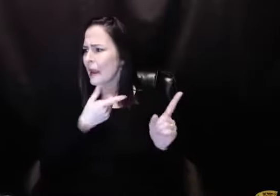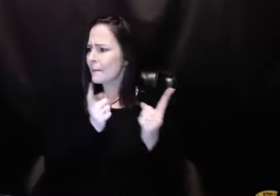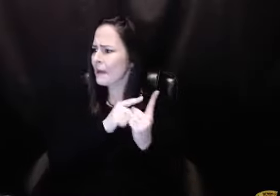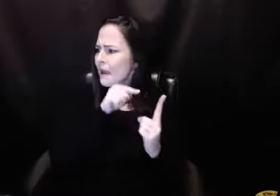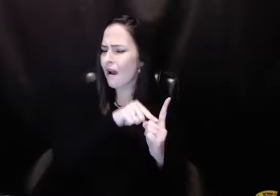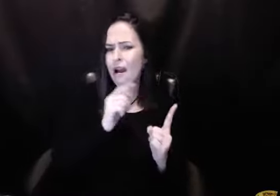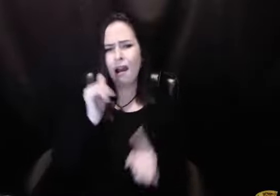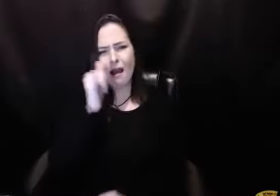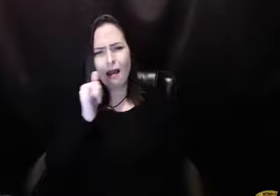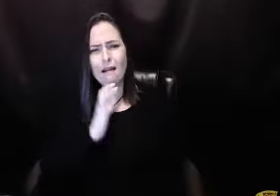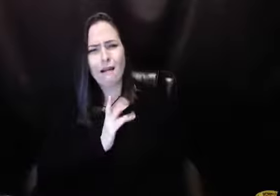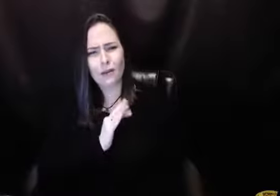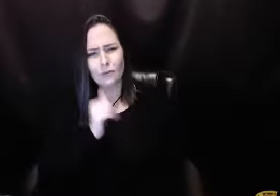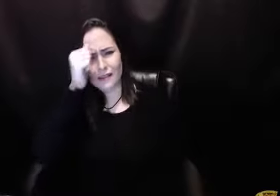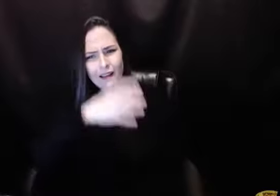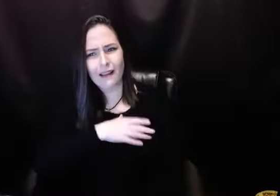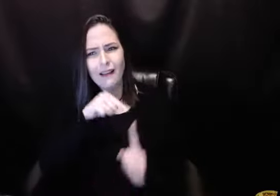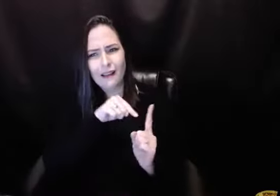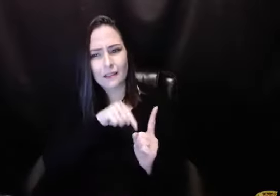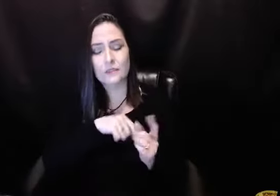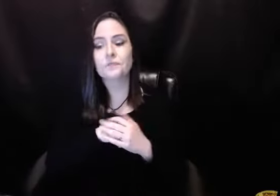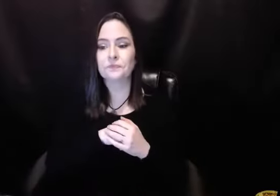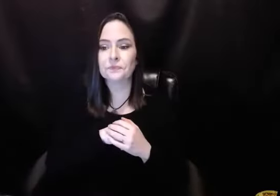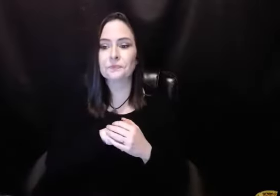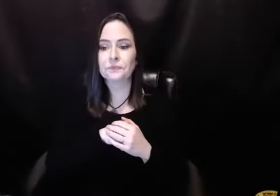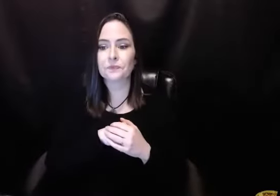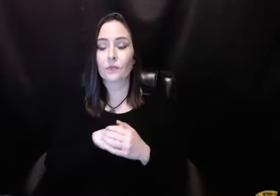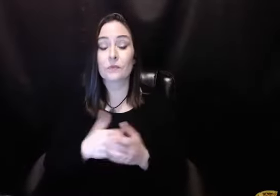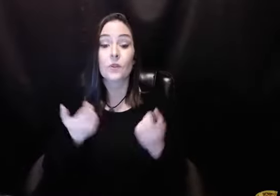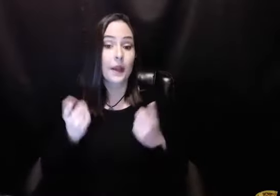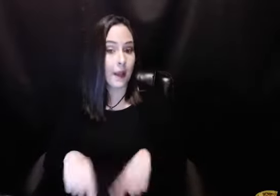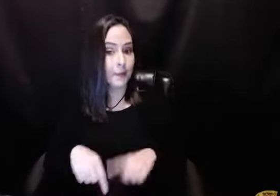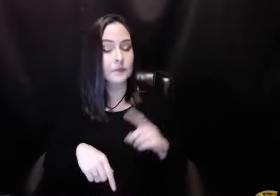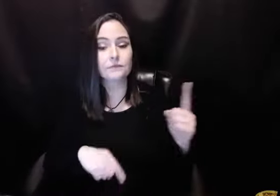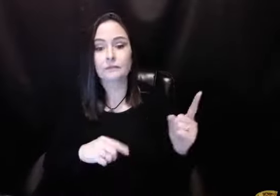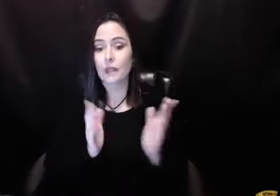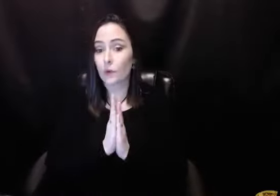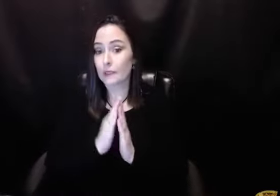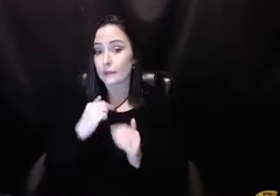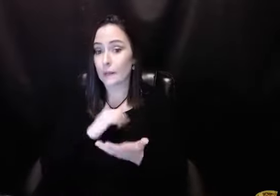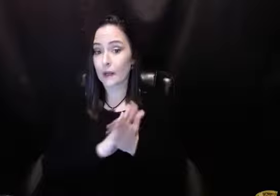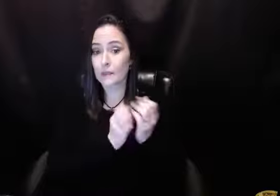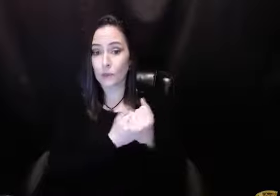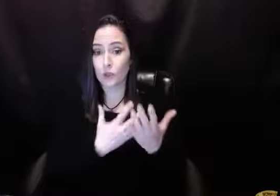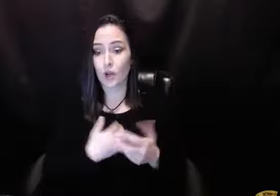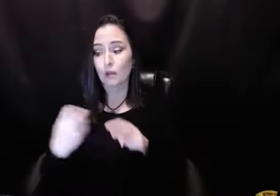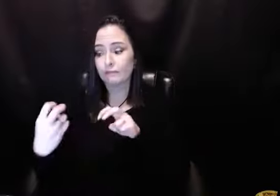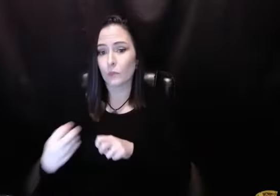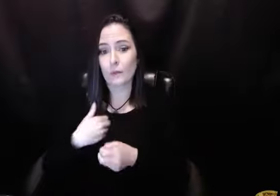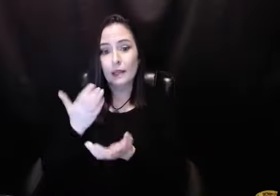the beginning. And I told J.D. about him when I got home. I said, really met this really neat guy up there. And so when